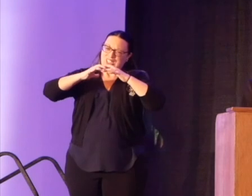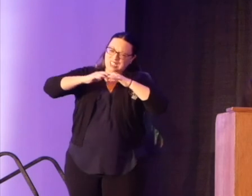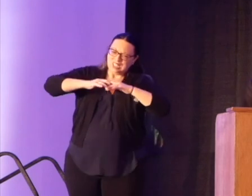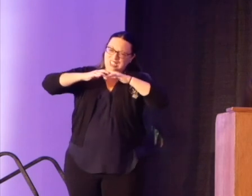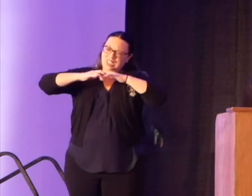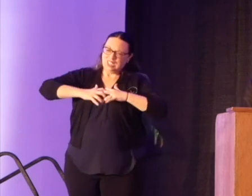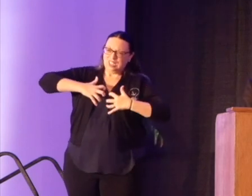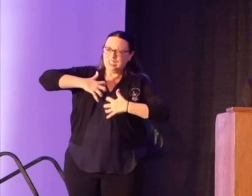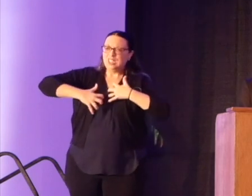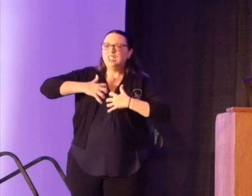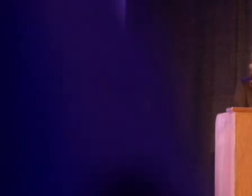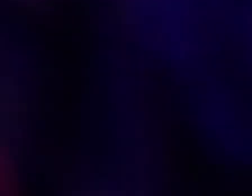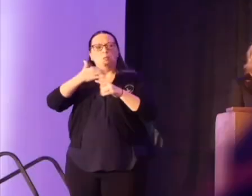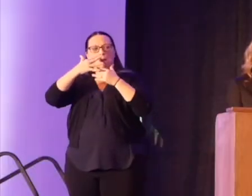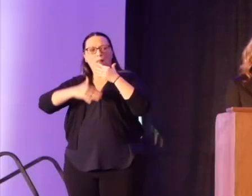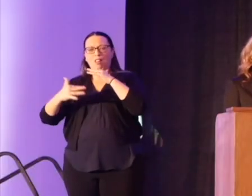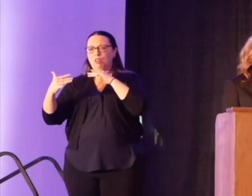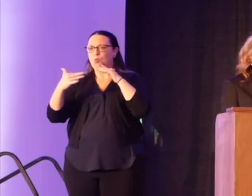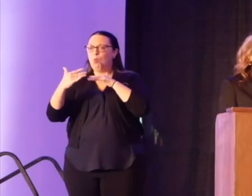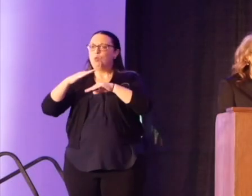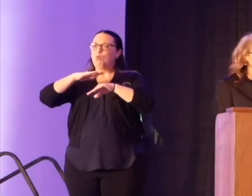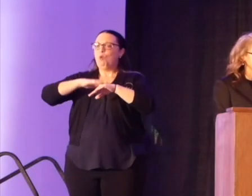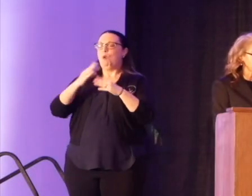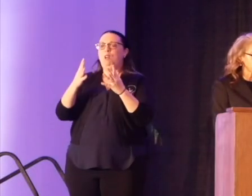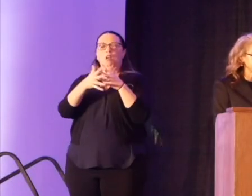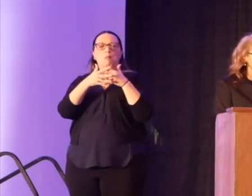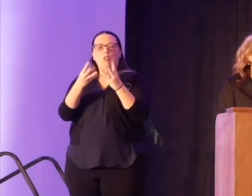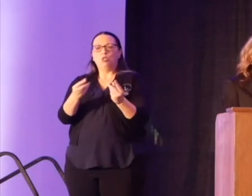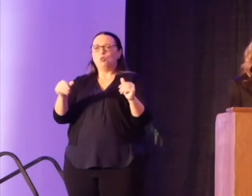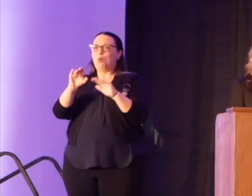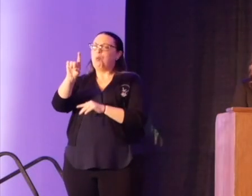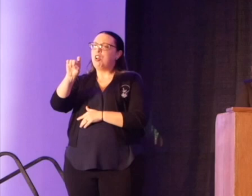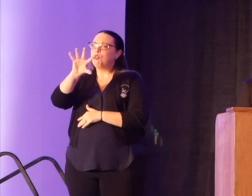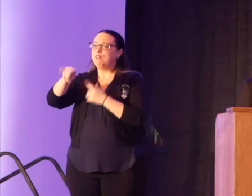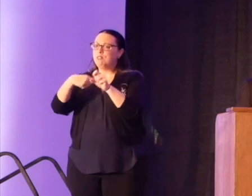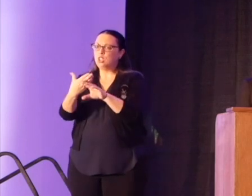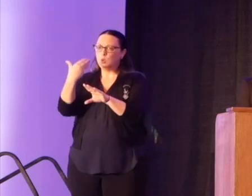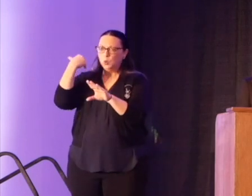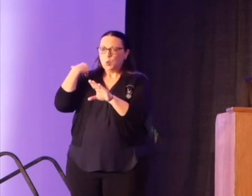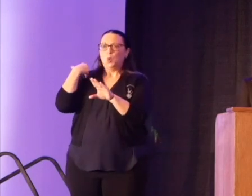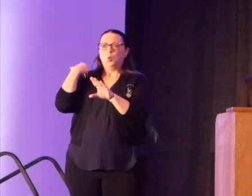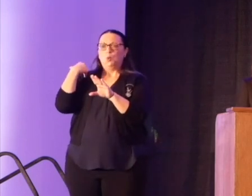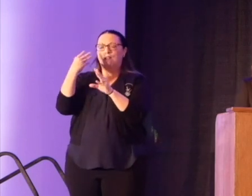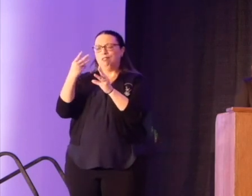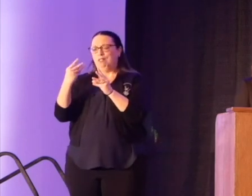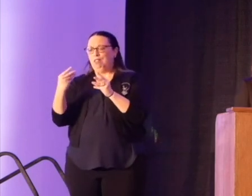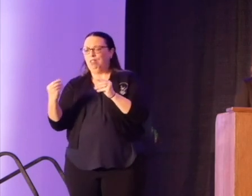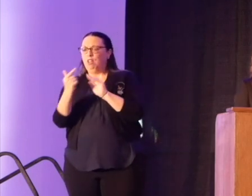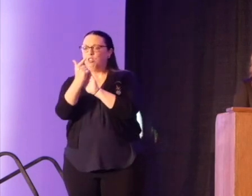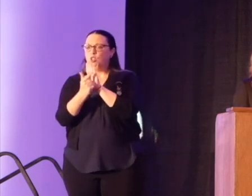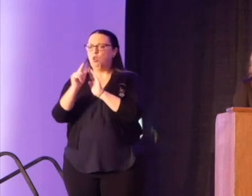bloodiest battles on American soil some 150 years ago, and it grew faint as the laws of Jim Crow